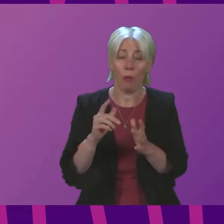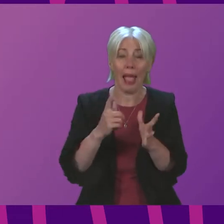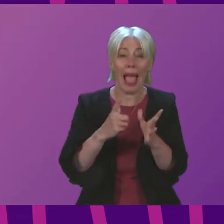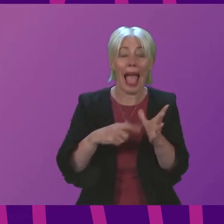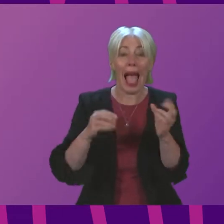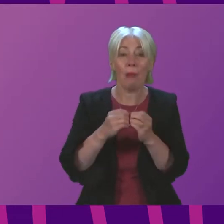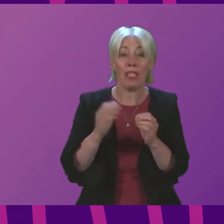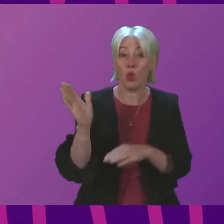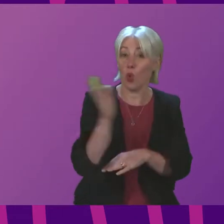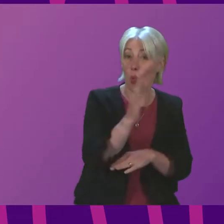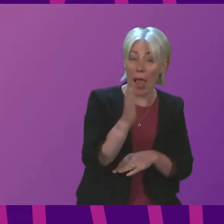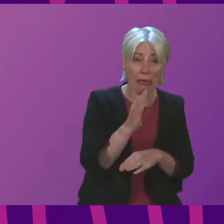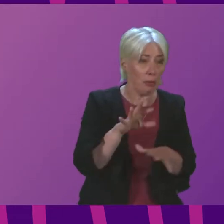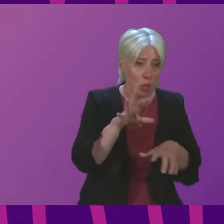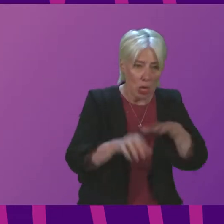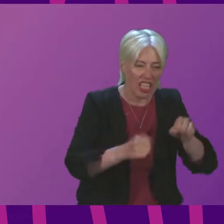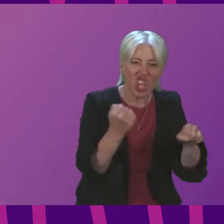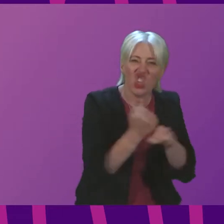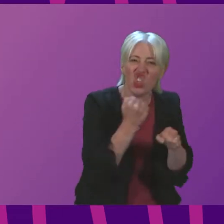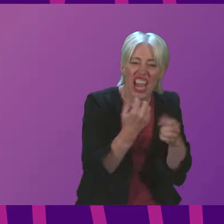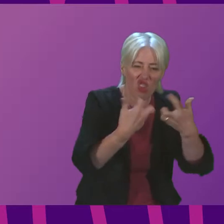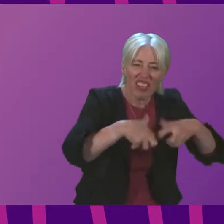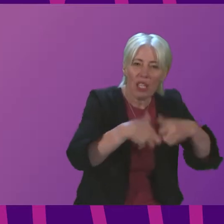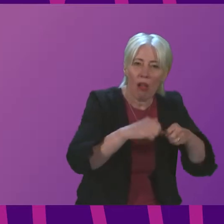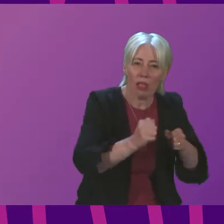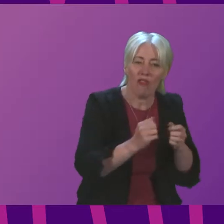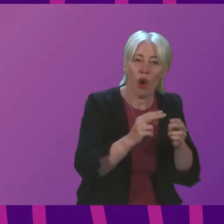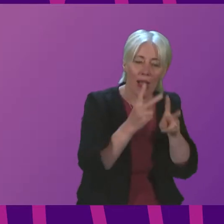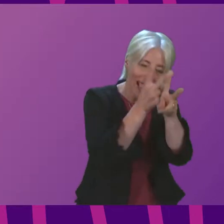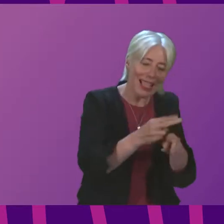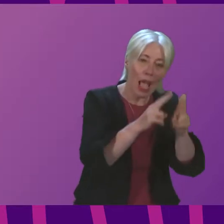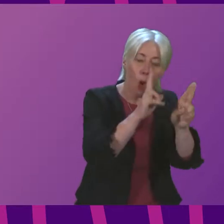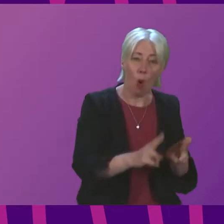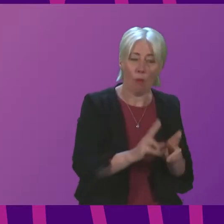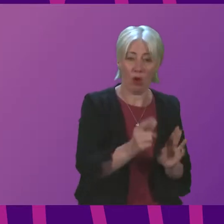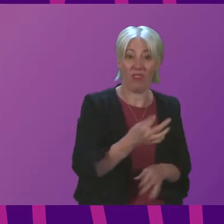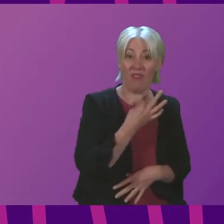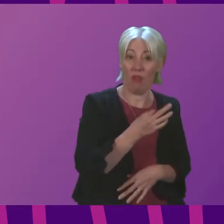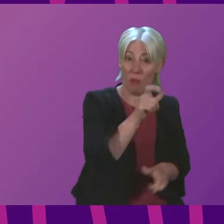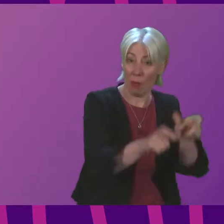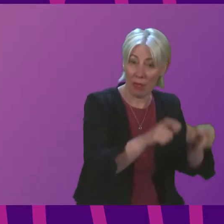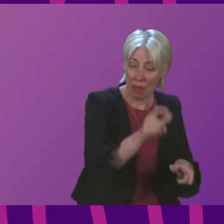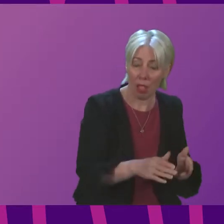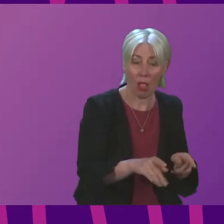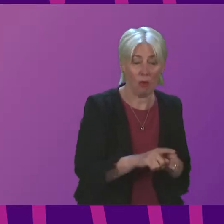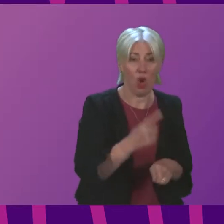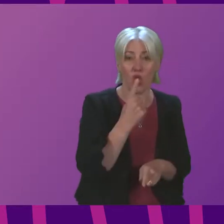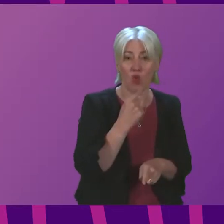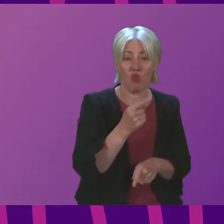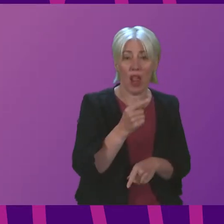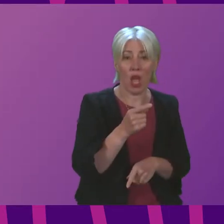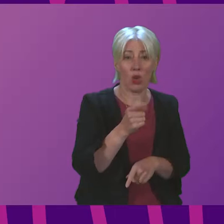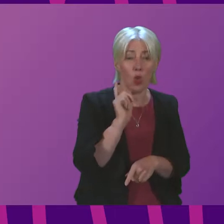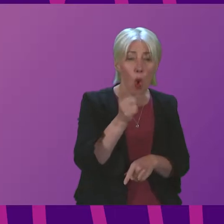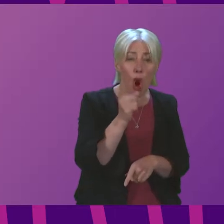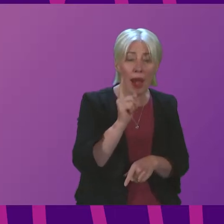scrambling for generators over the weekend with major concerns for their most vulnerable residents the red weather warning was issued on